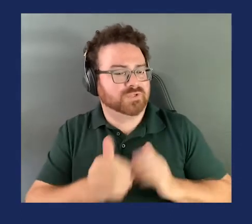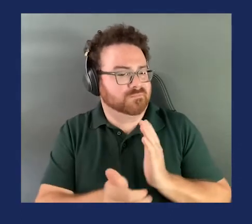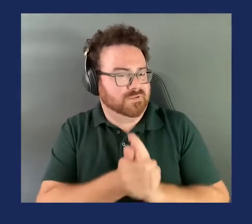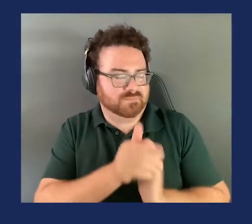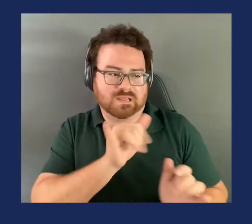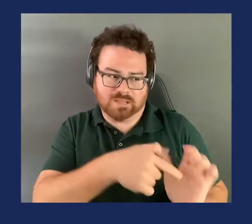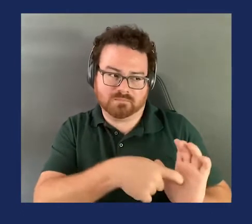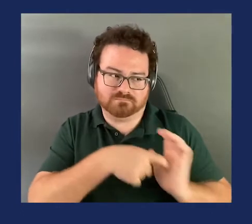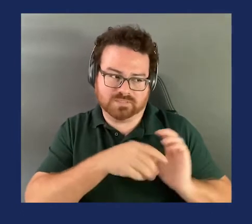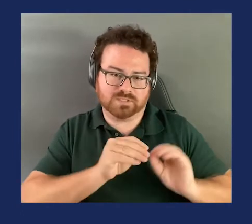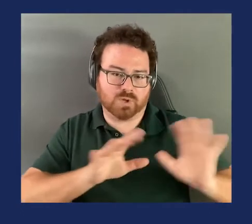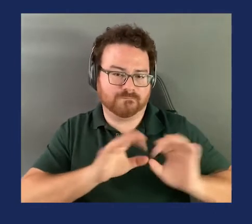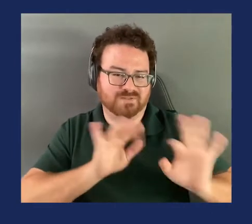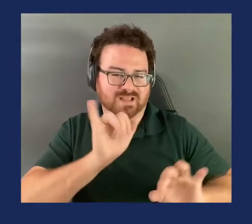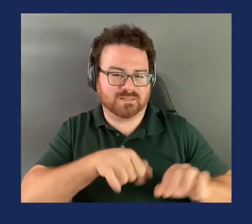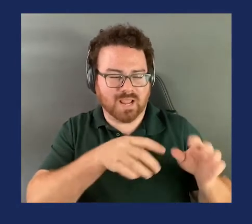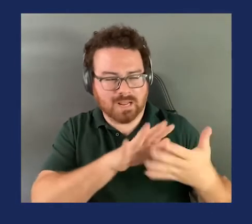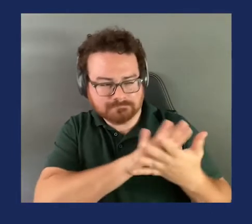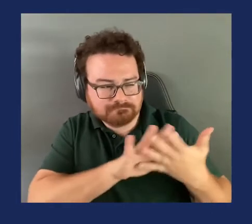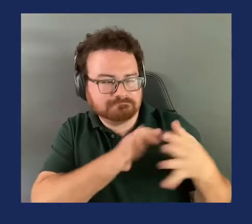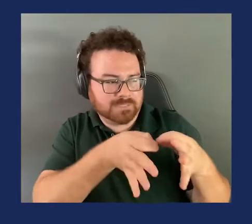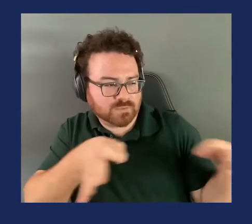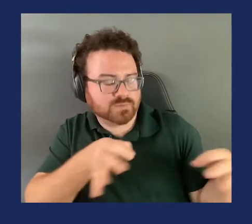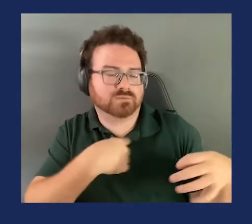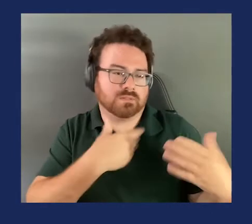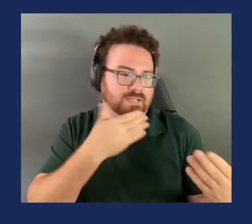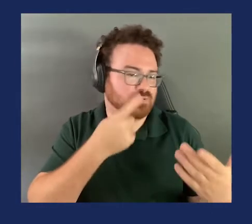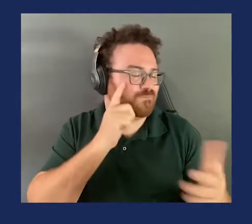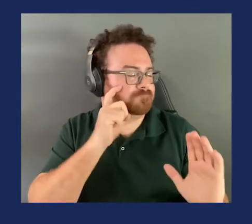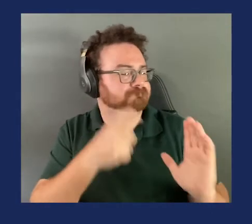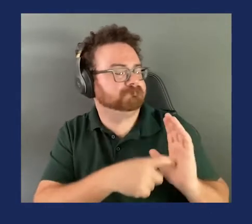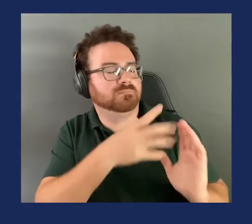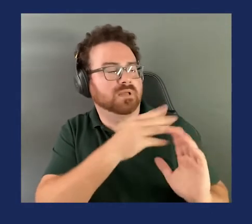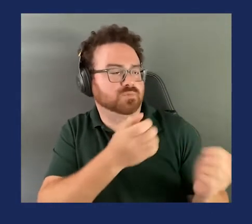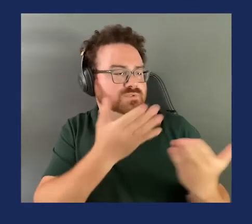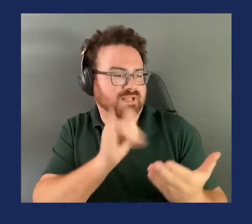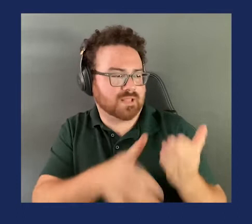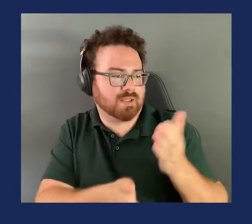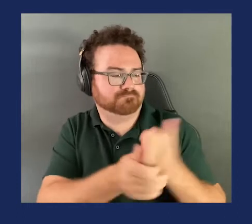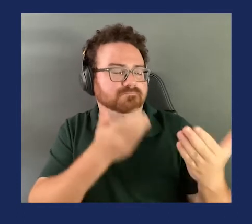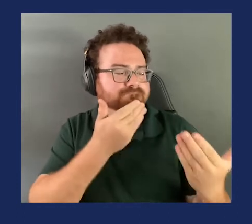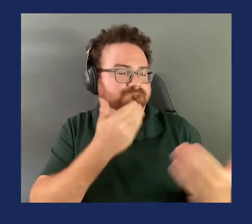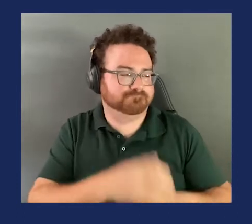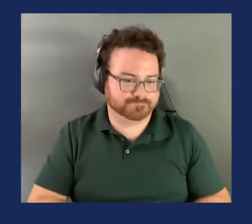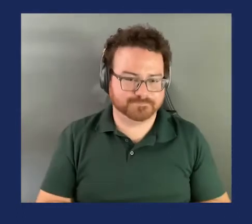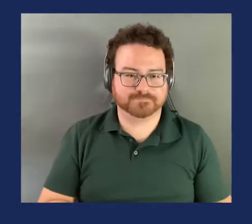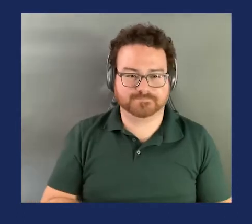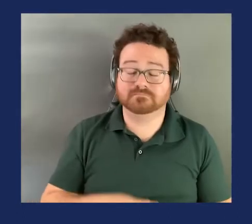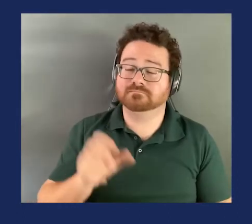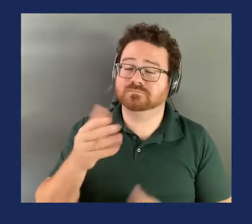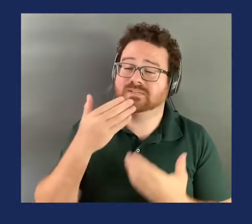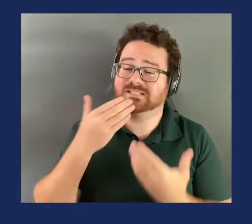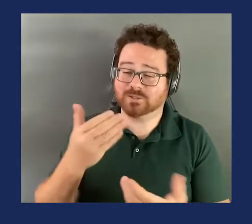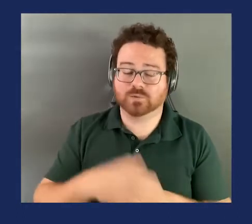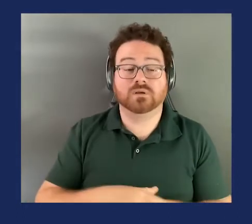necessary to clear up this discrepancy. Thank you for picking it up and for presenting the amendment. I have nothing further. Thank you, Commissioner.